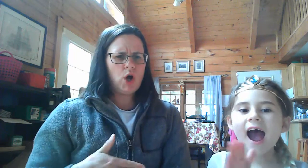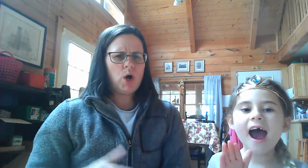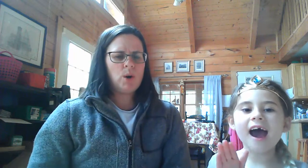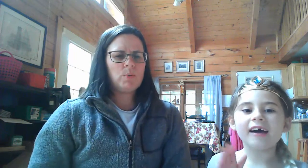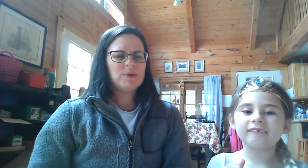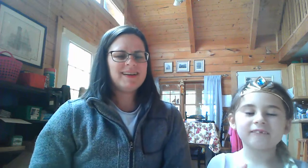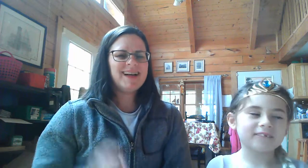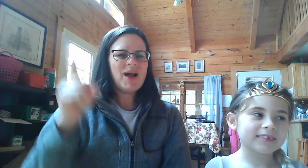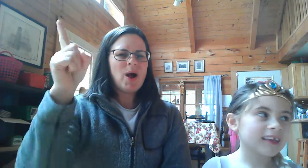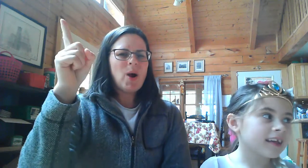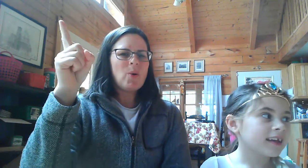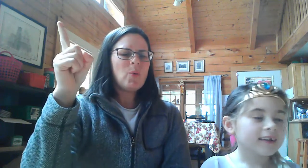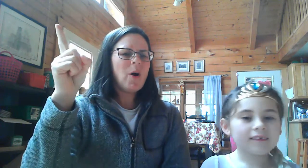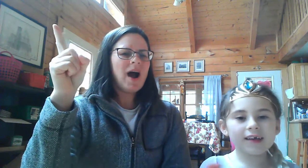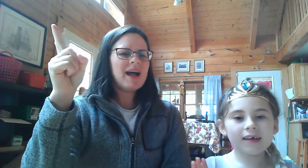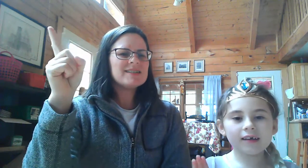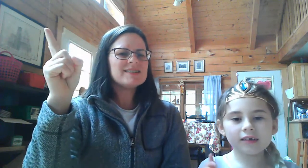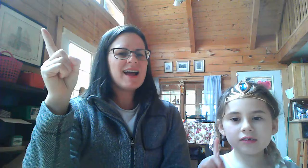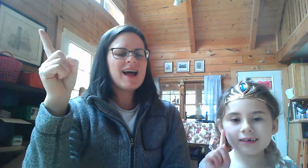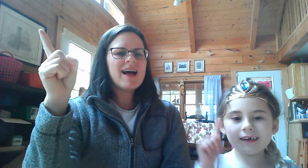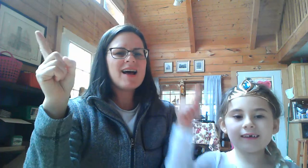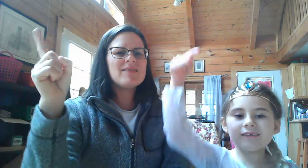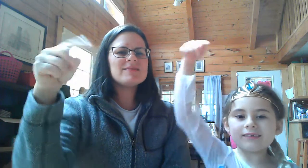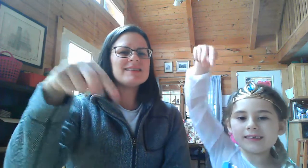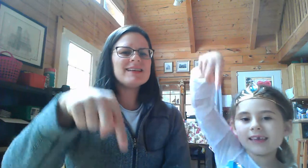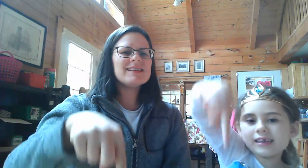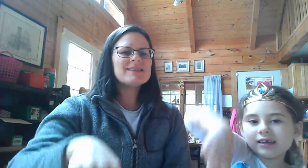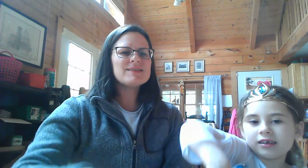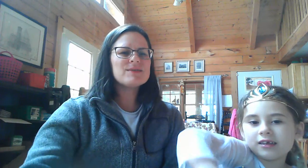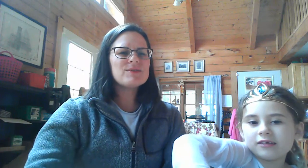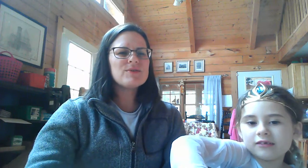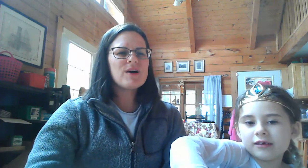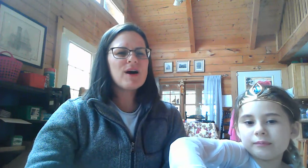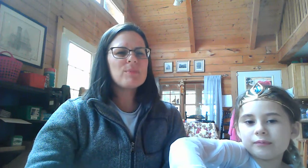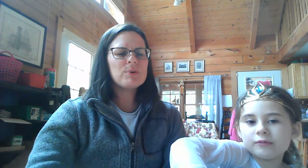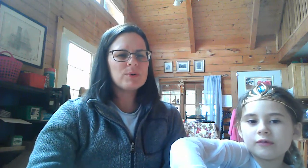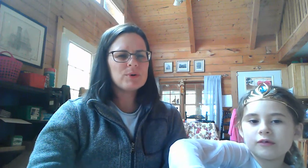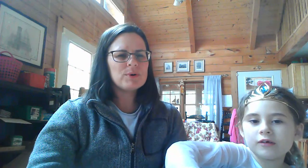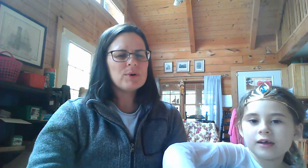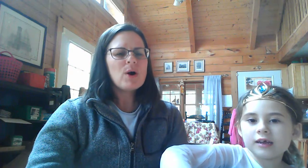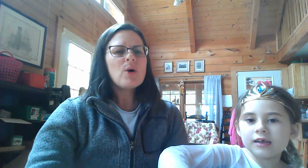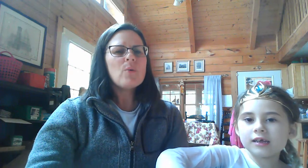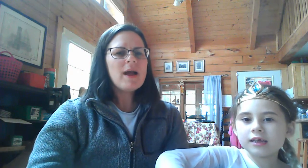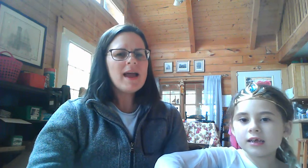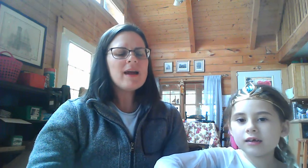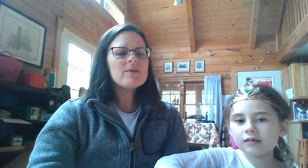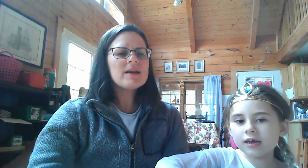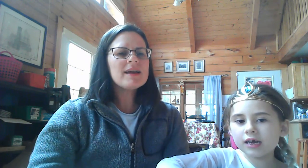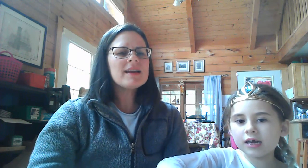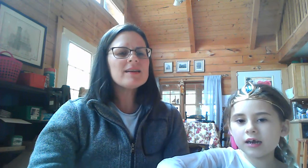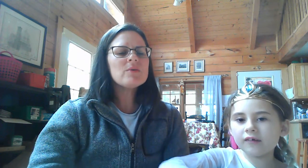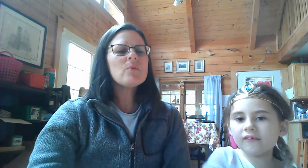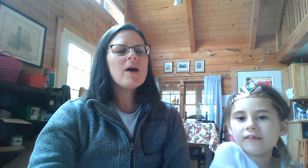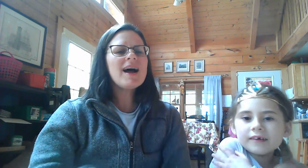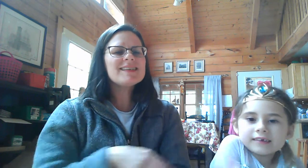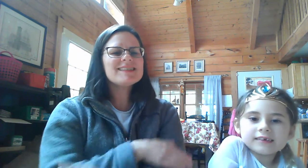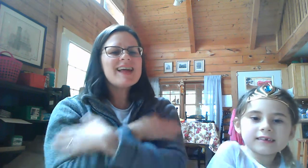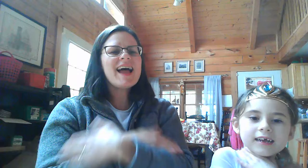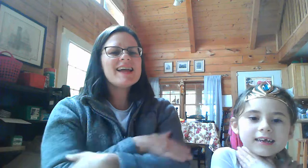One jumped into the pool where it was nice